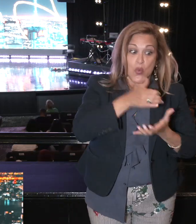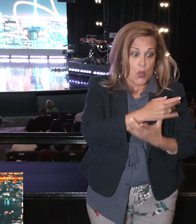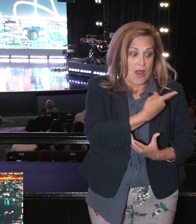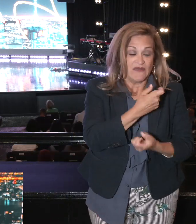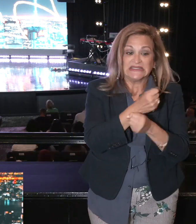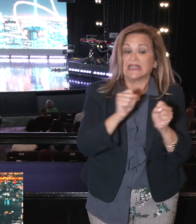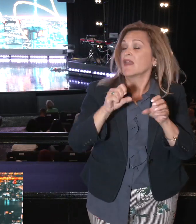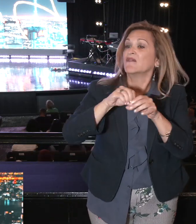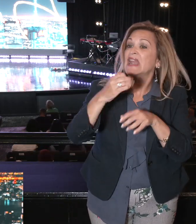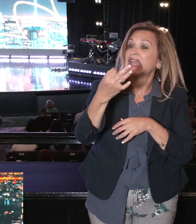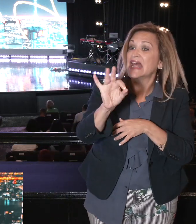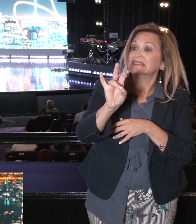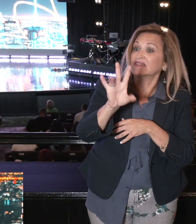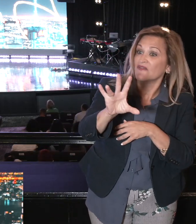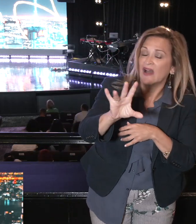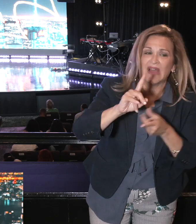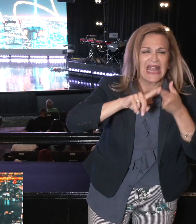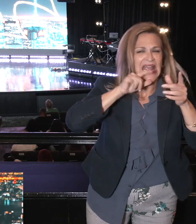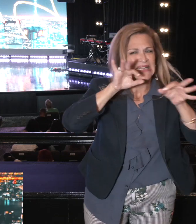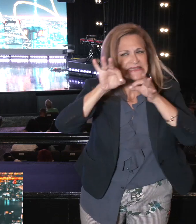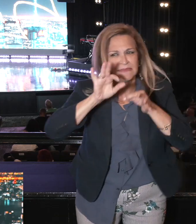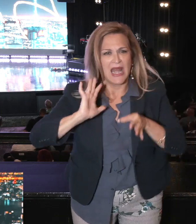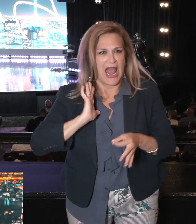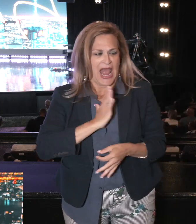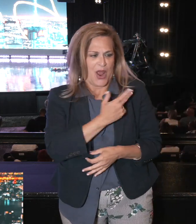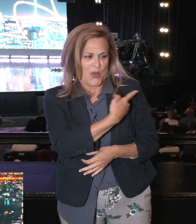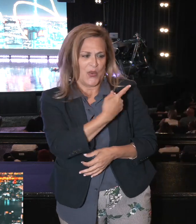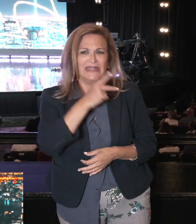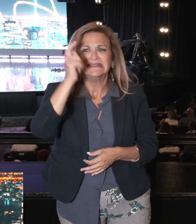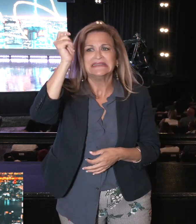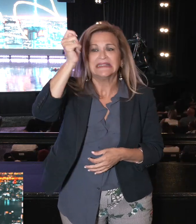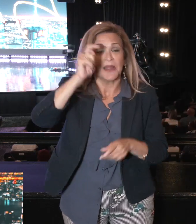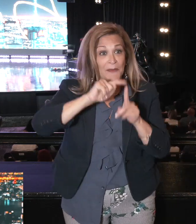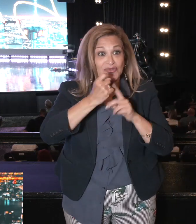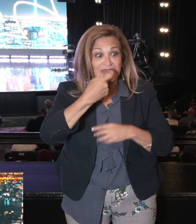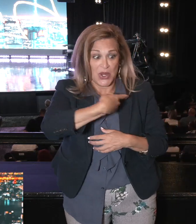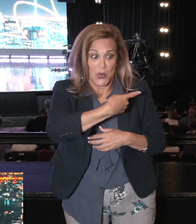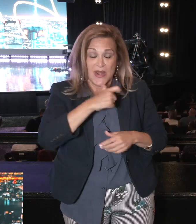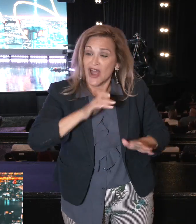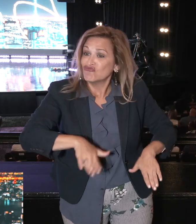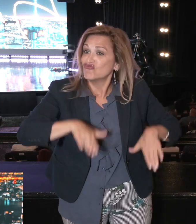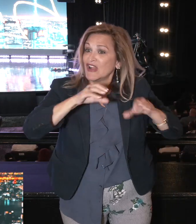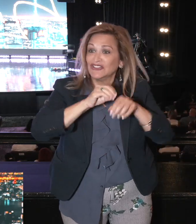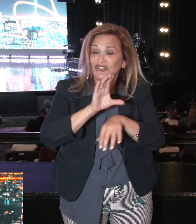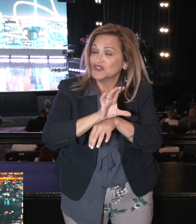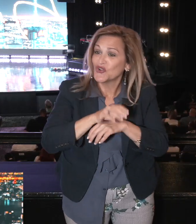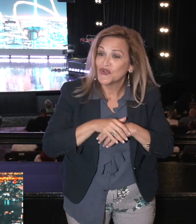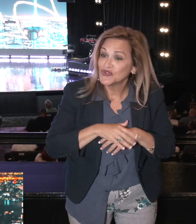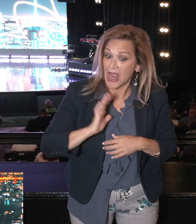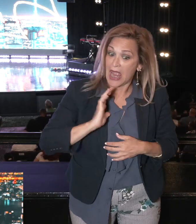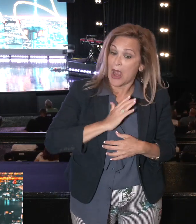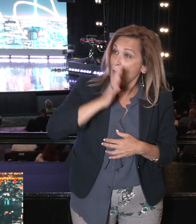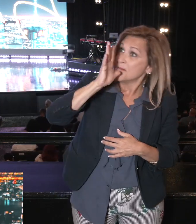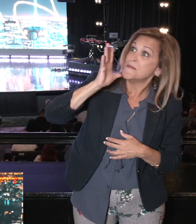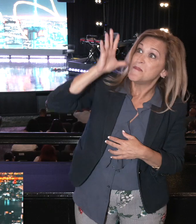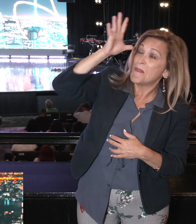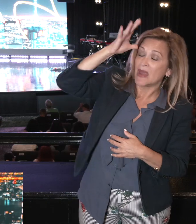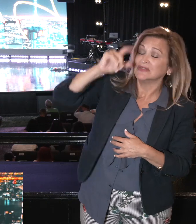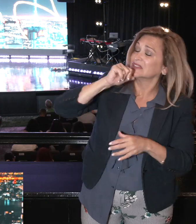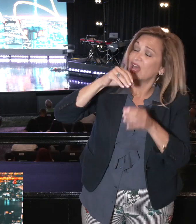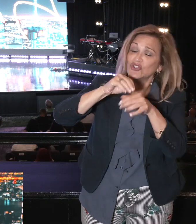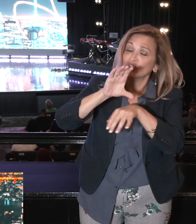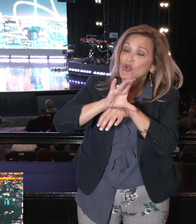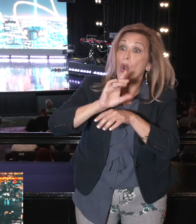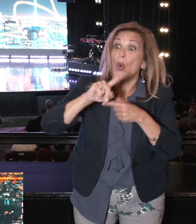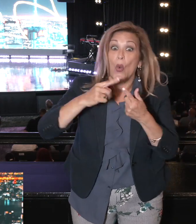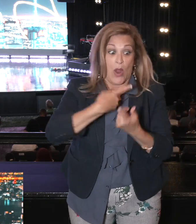75. I won't go into all of it, but, you know, we weren't raised in the church. We didn't have parents that went to church. When we got saved, we turned everything